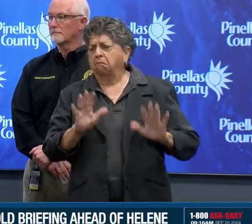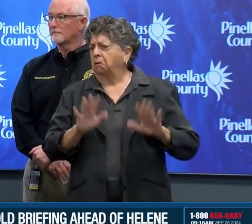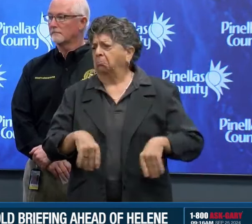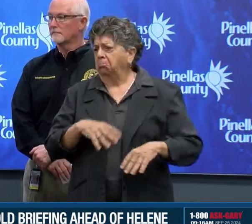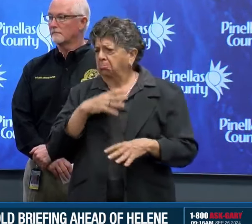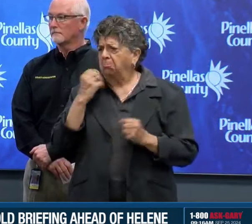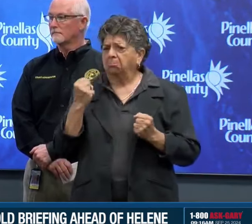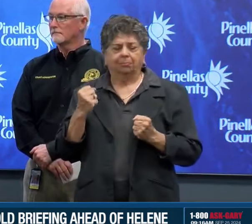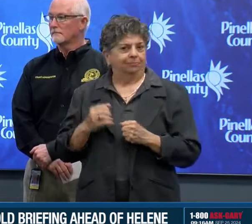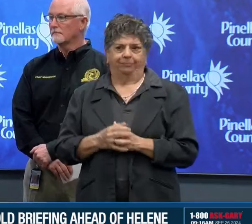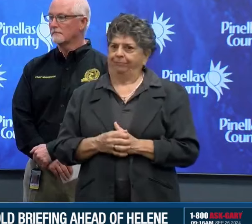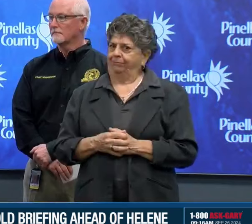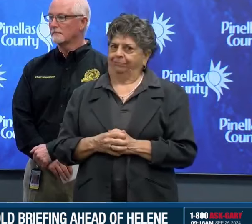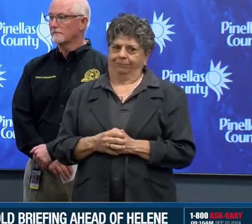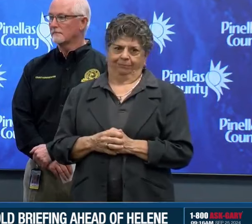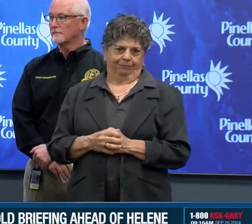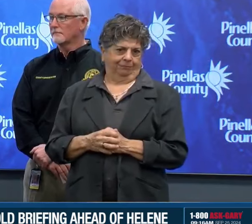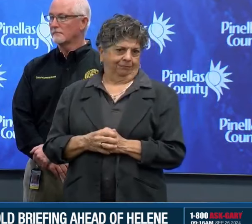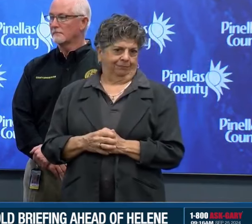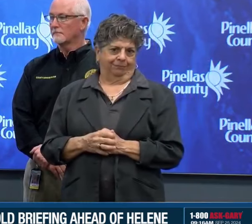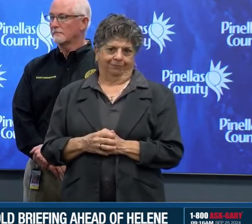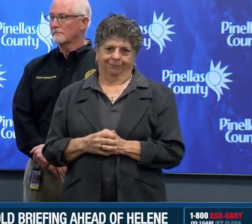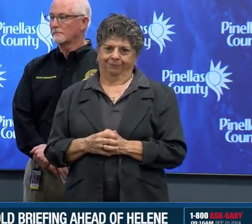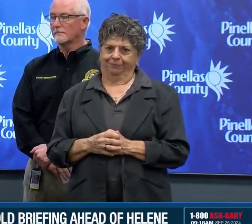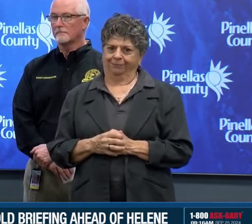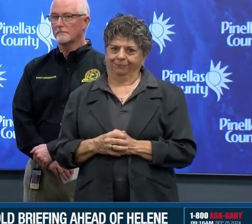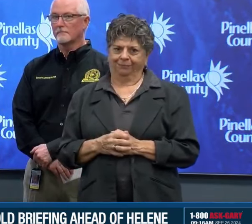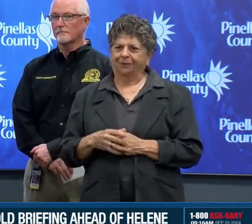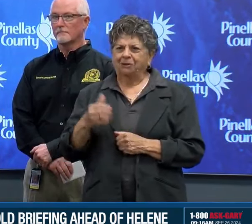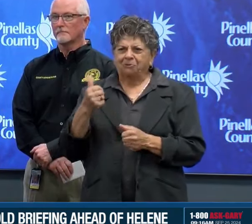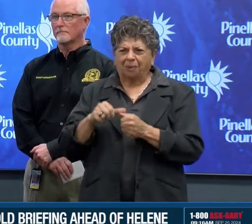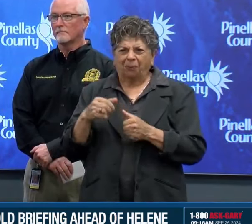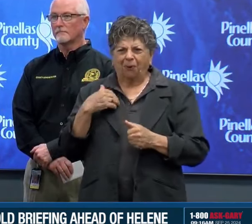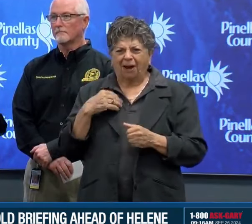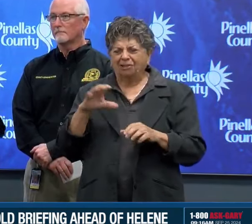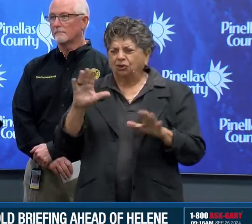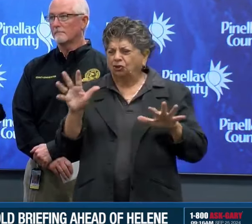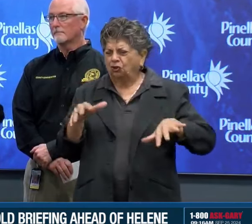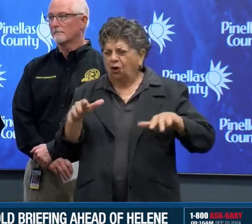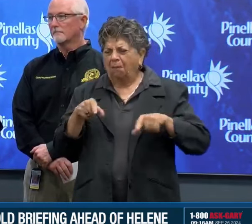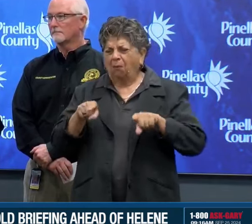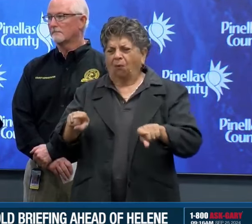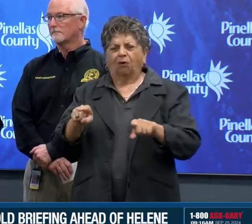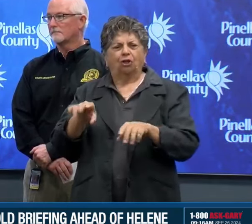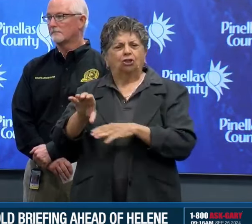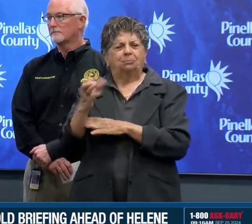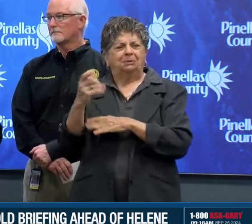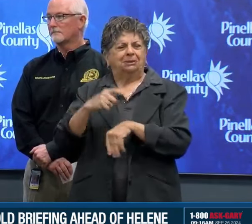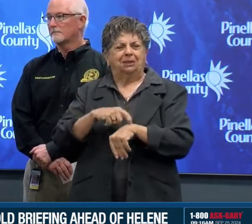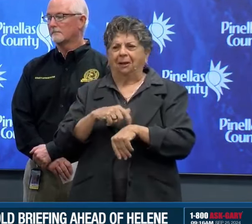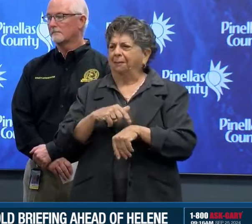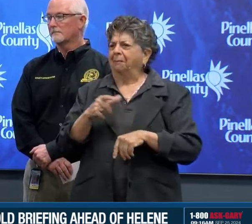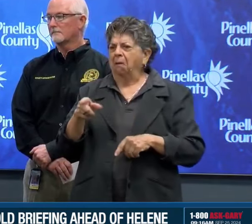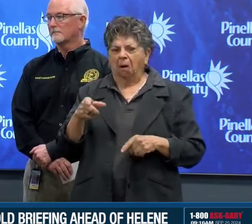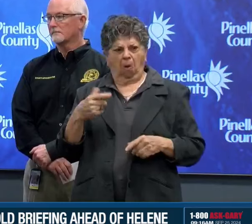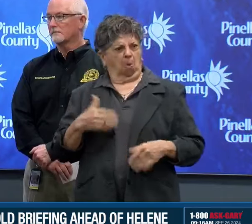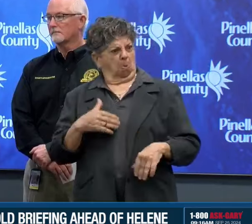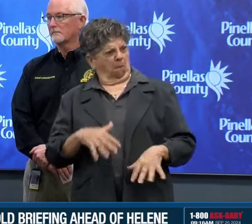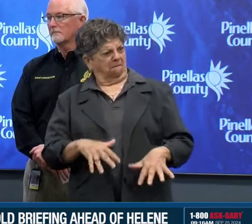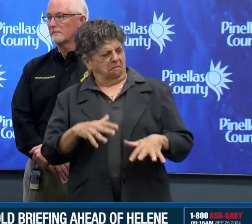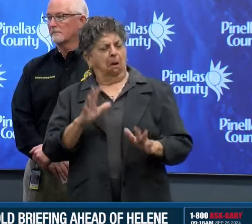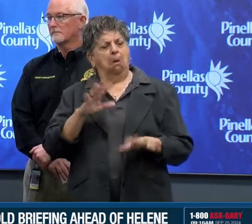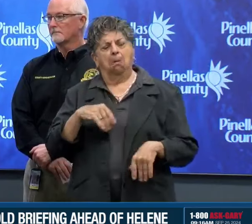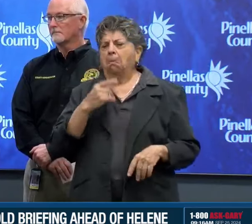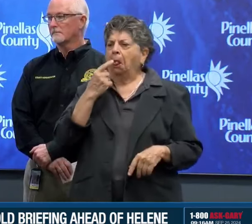the week before Christmas storm, that is going to be much higher. Those coastal areas,